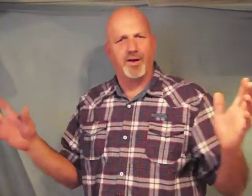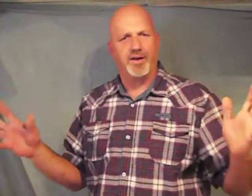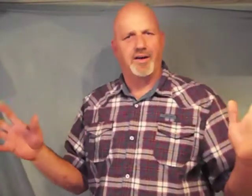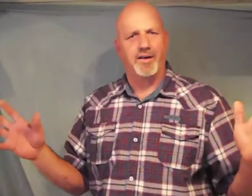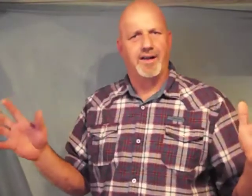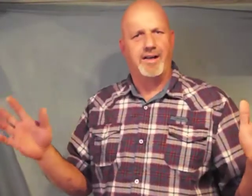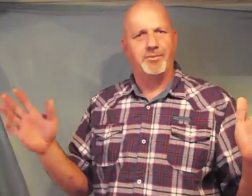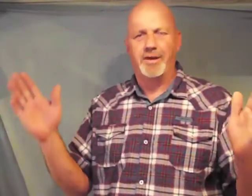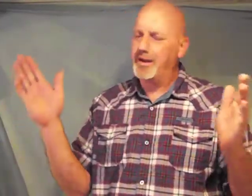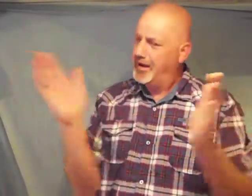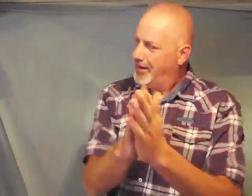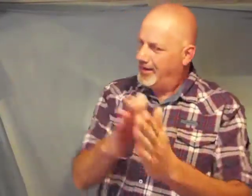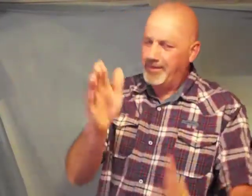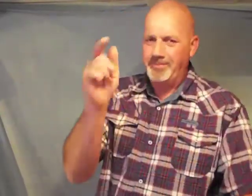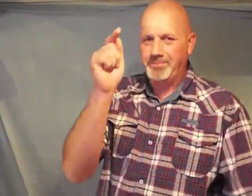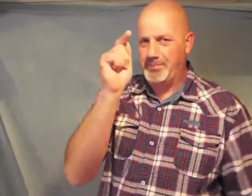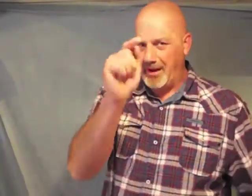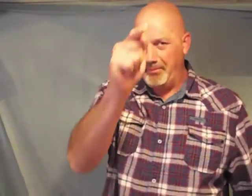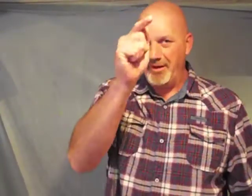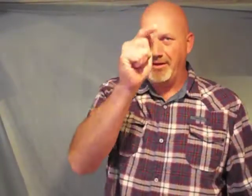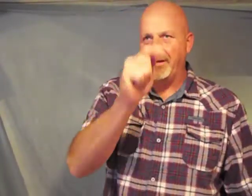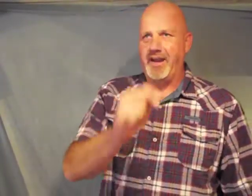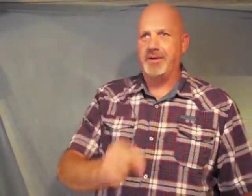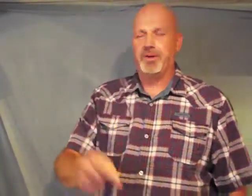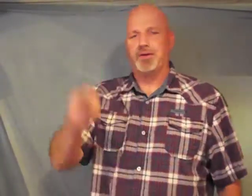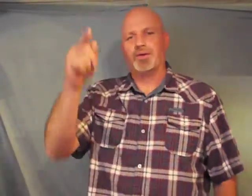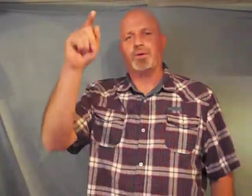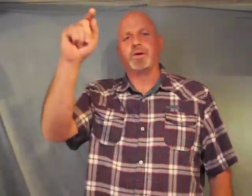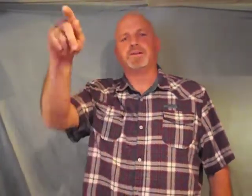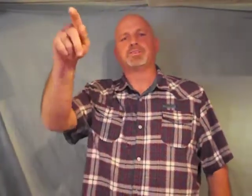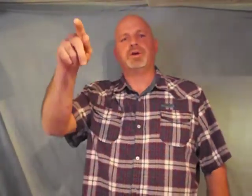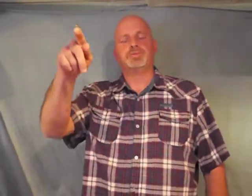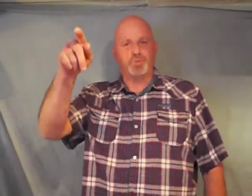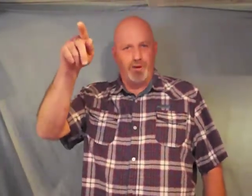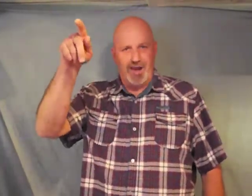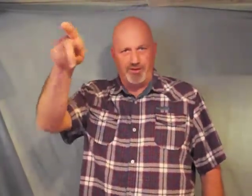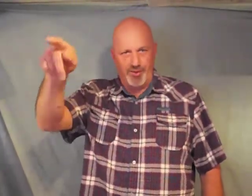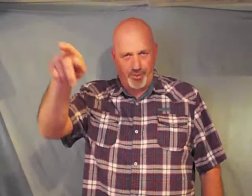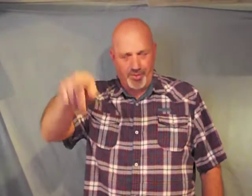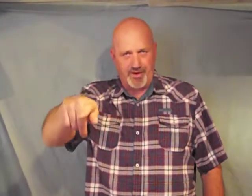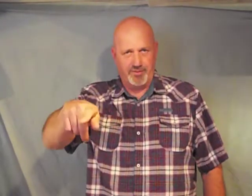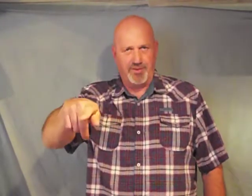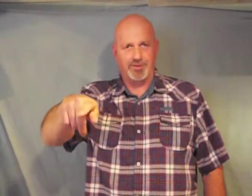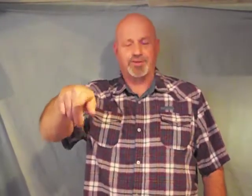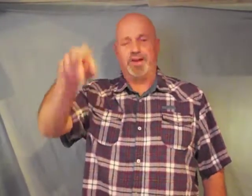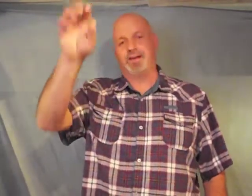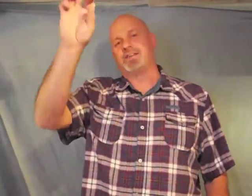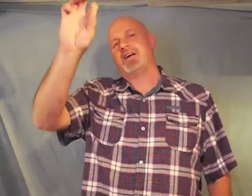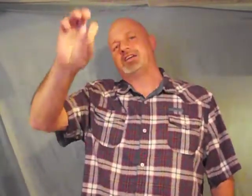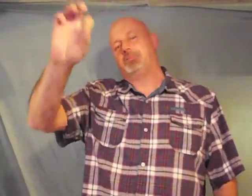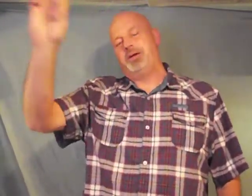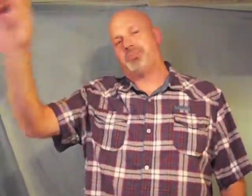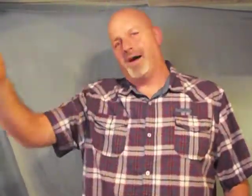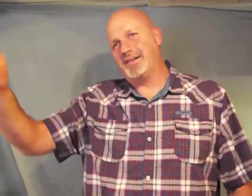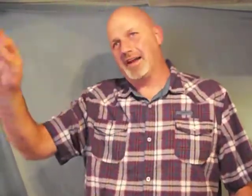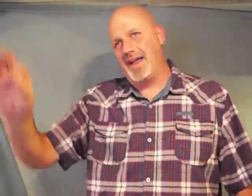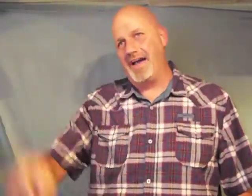on in our government but I'm here to tell you brother according to scripture we have authority over those things to be brought to light